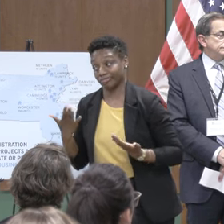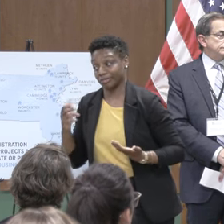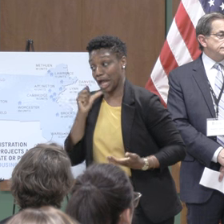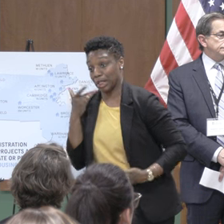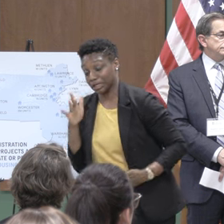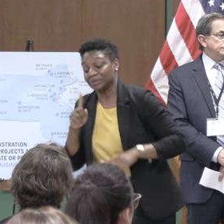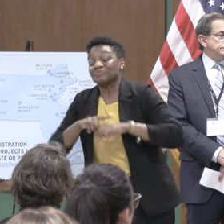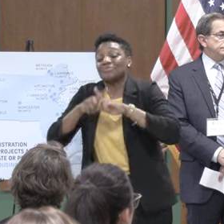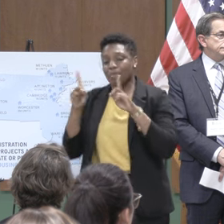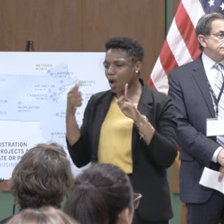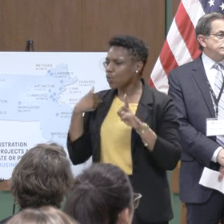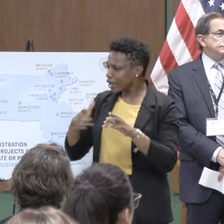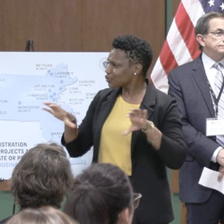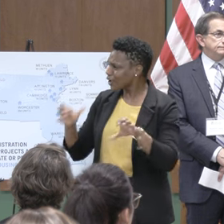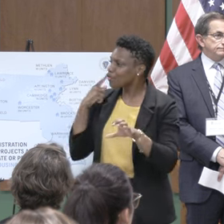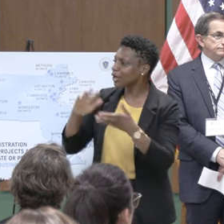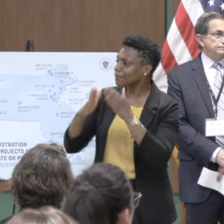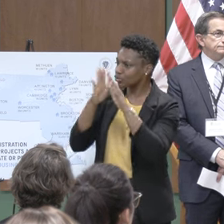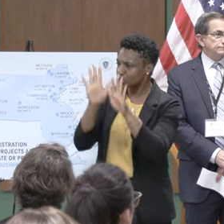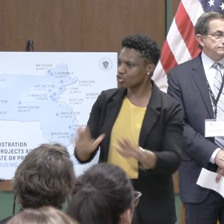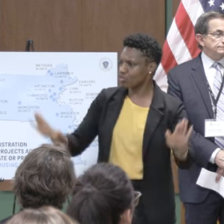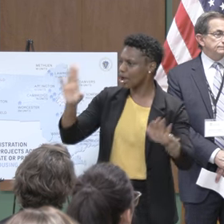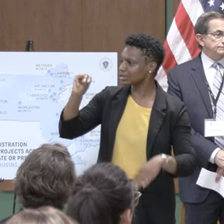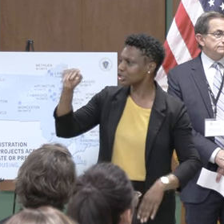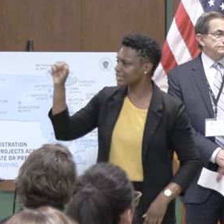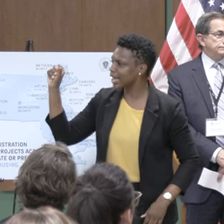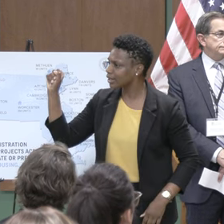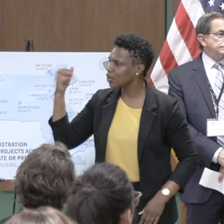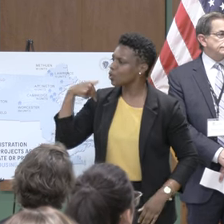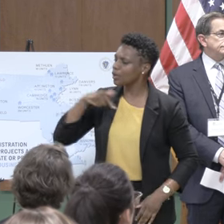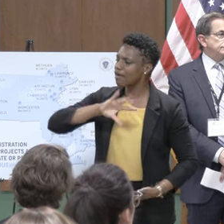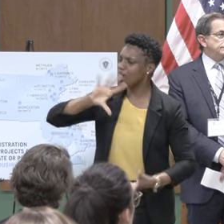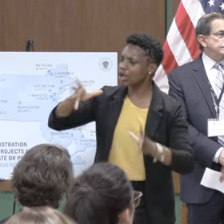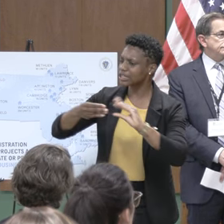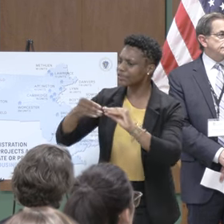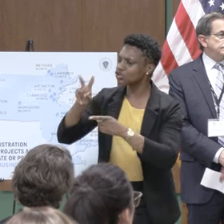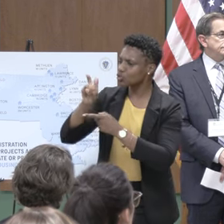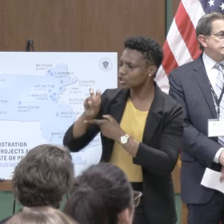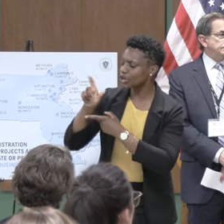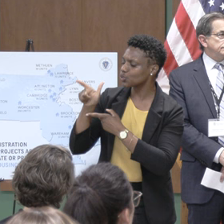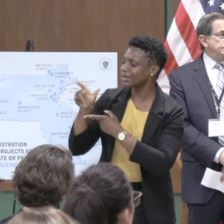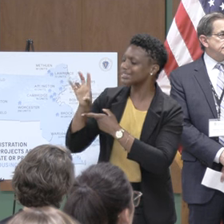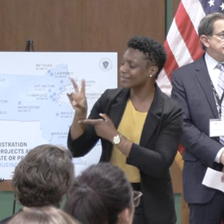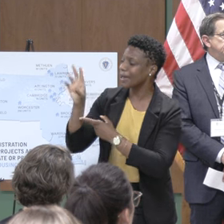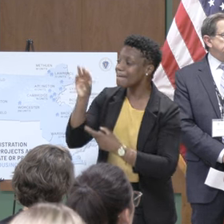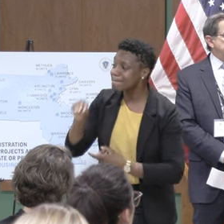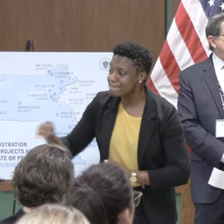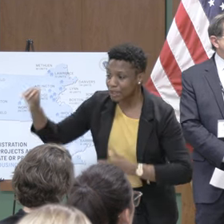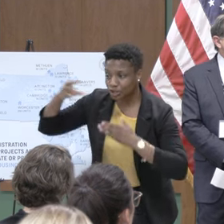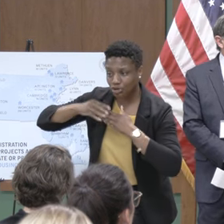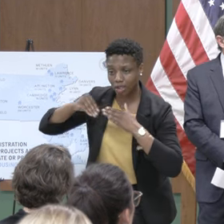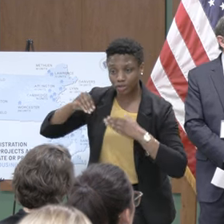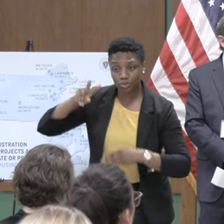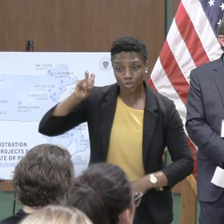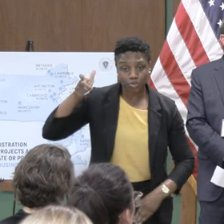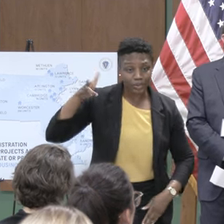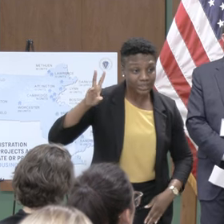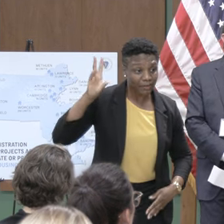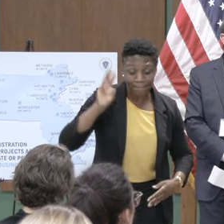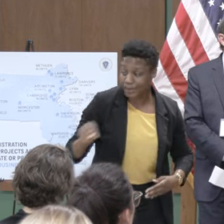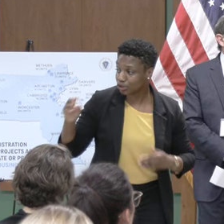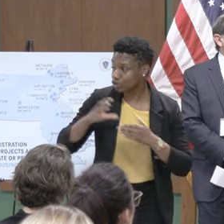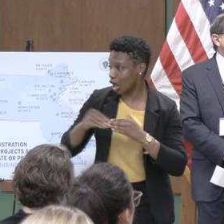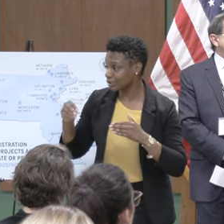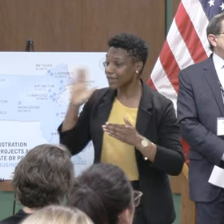also doing this for communities around the state so we've got a total of 227 million dollars that